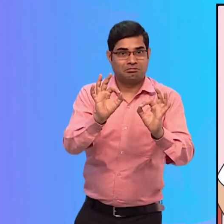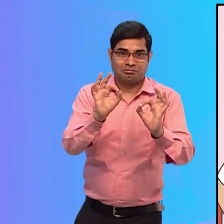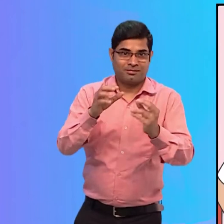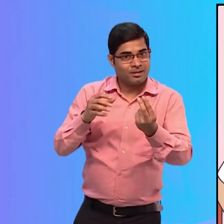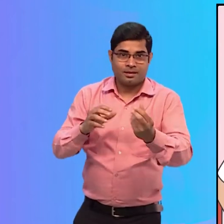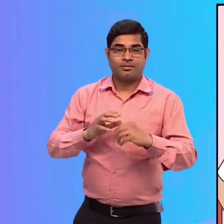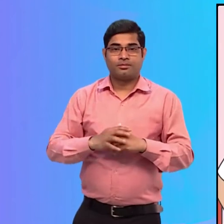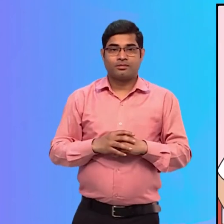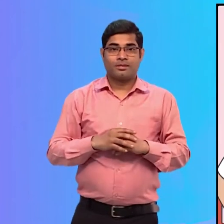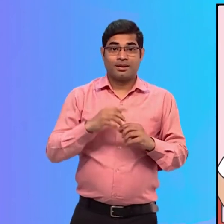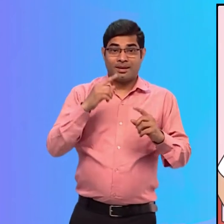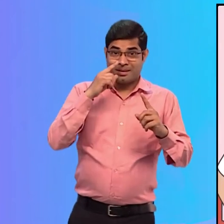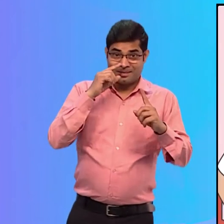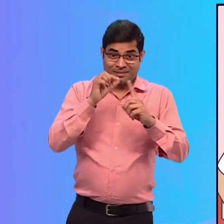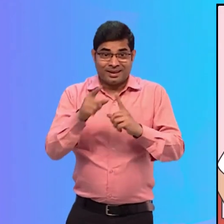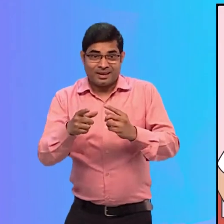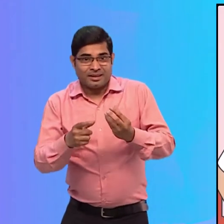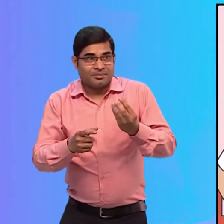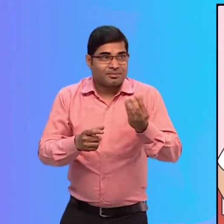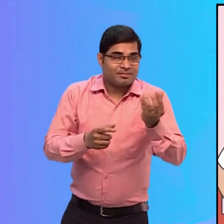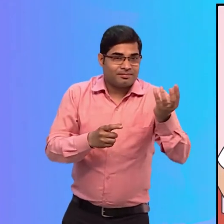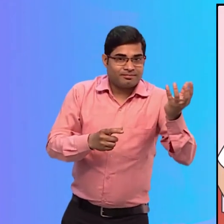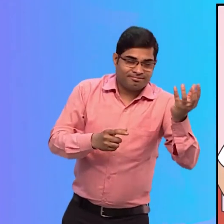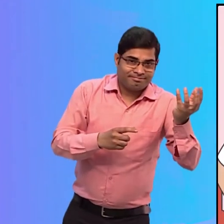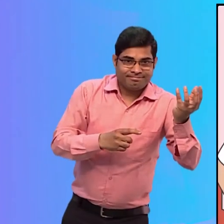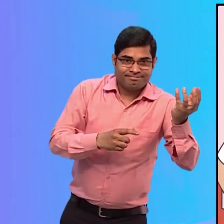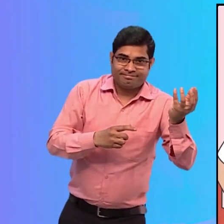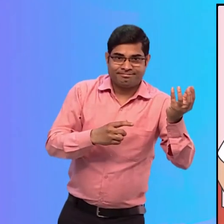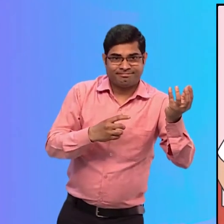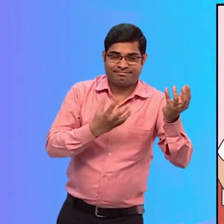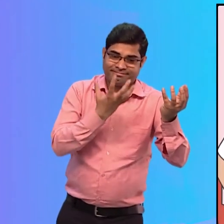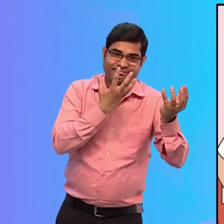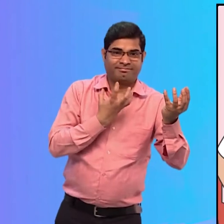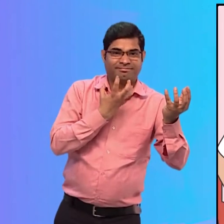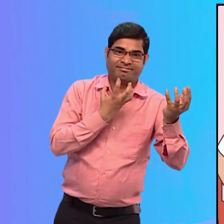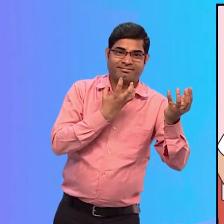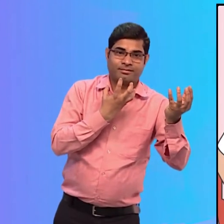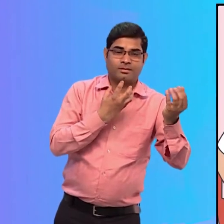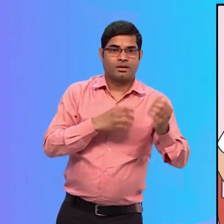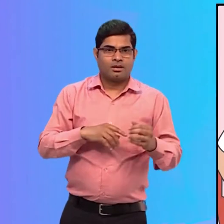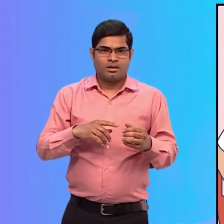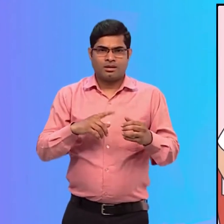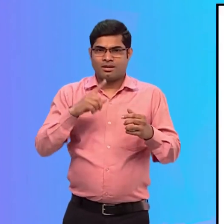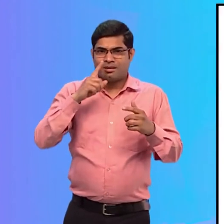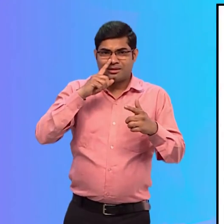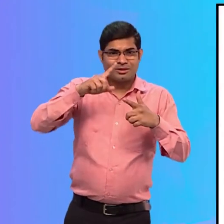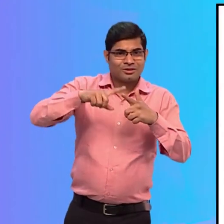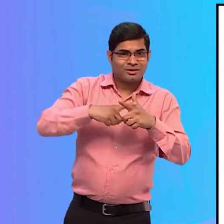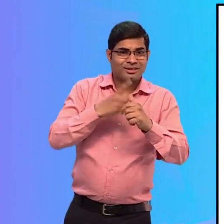Priya is reaching out to take it, but has a sad expression. Jyoti